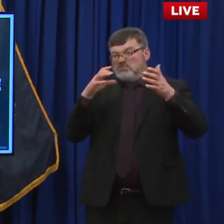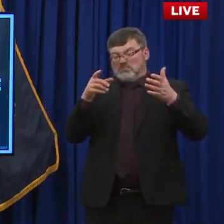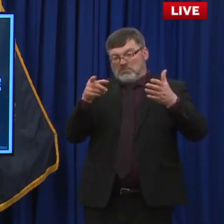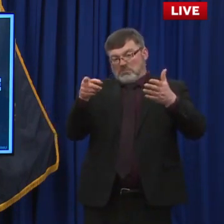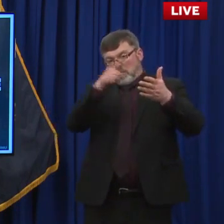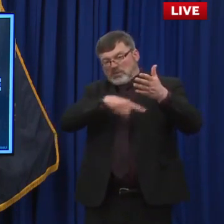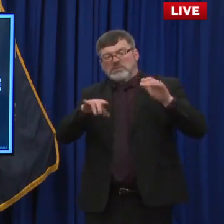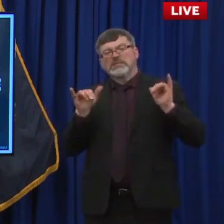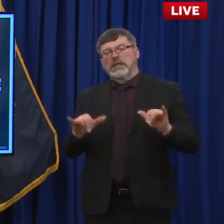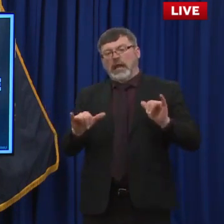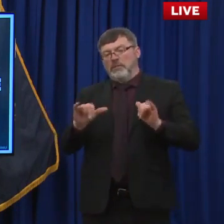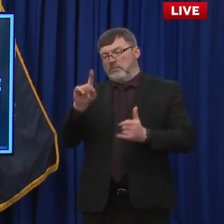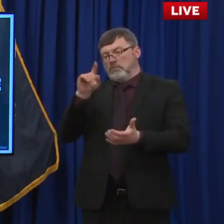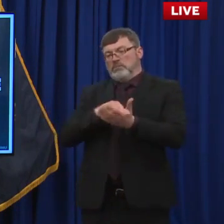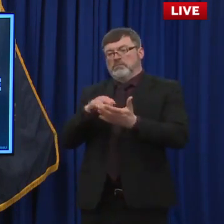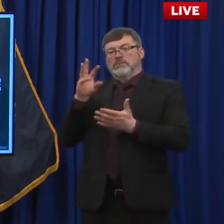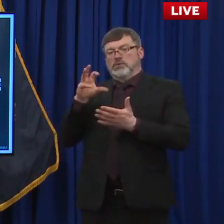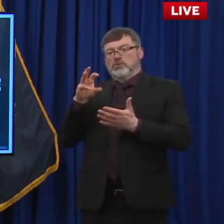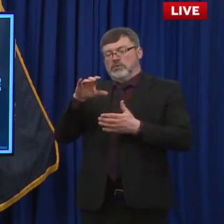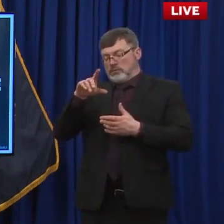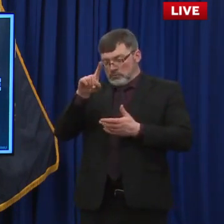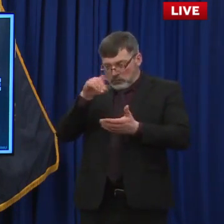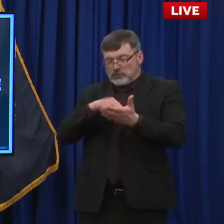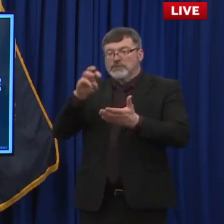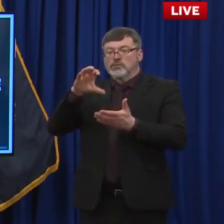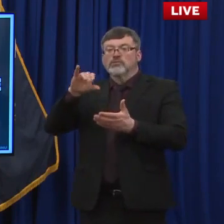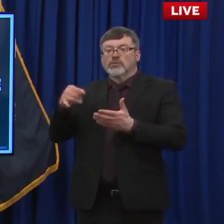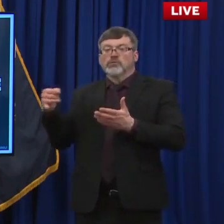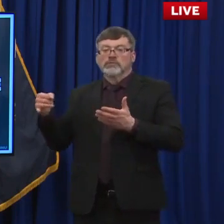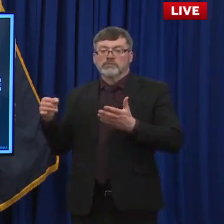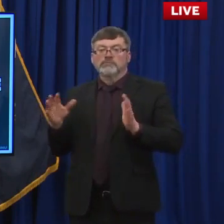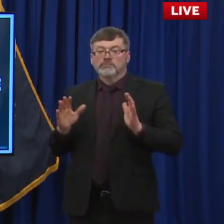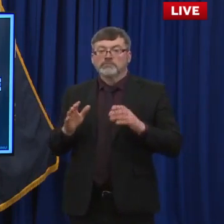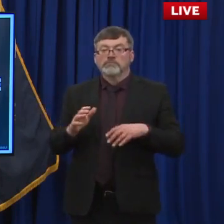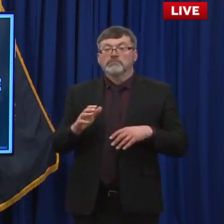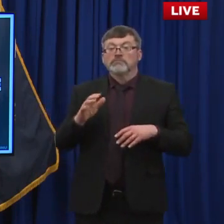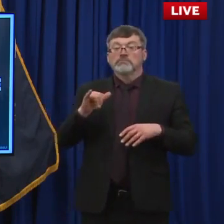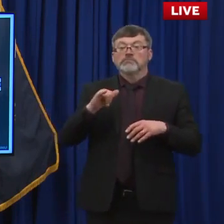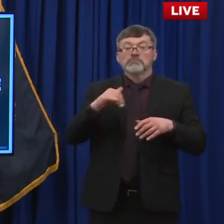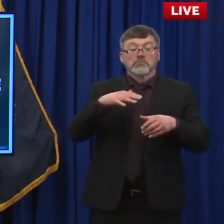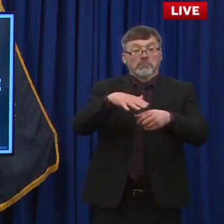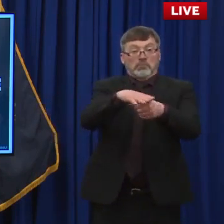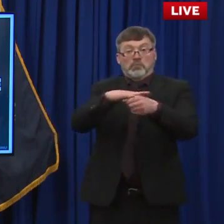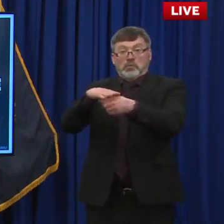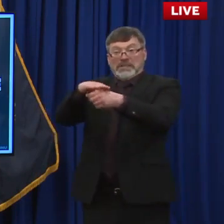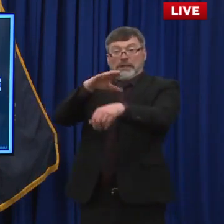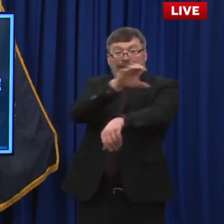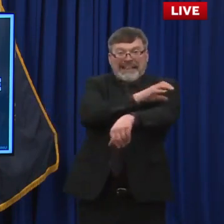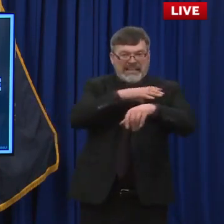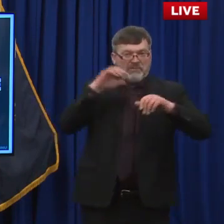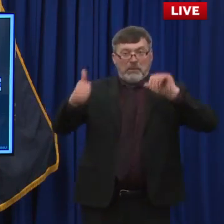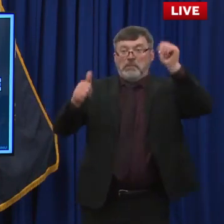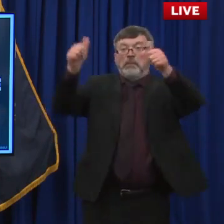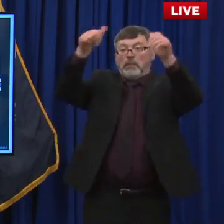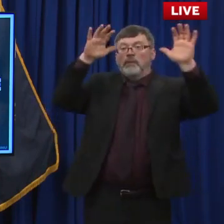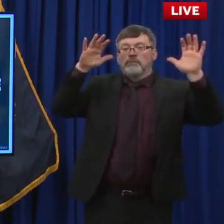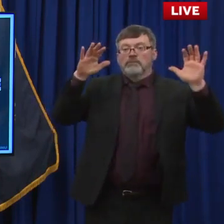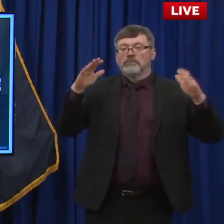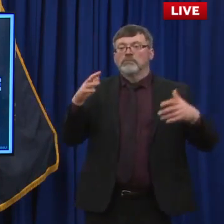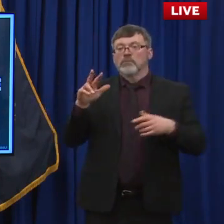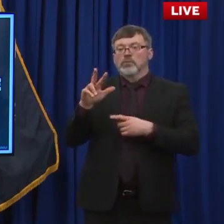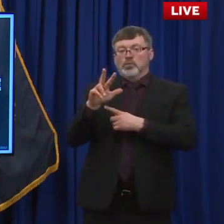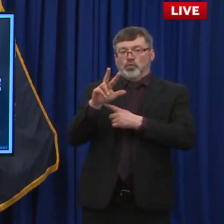to date, 31 regional clinics have been held with 6,500 people in phase 2A vaccinated.